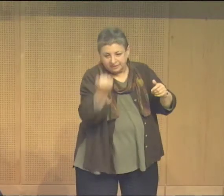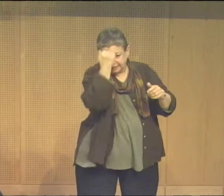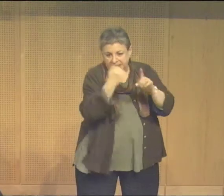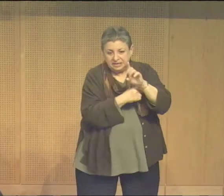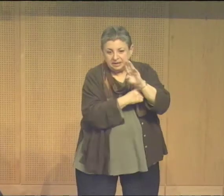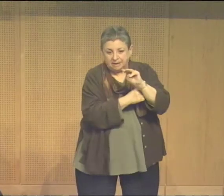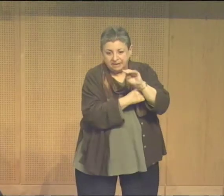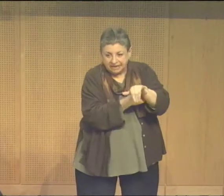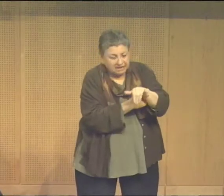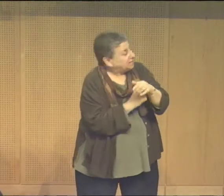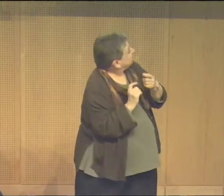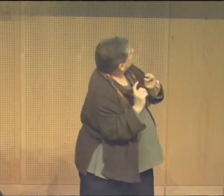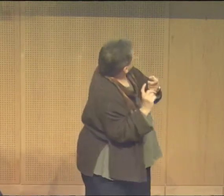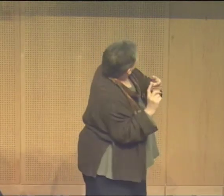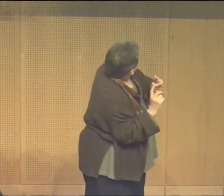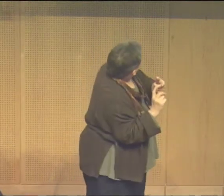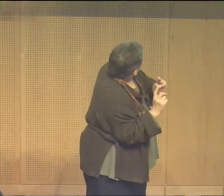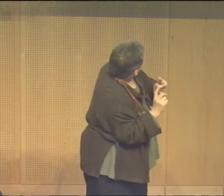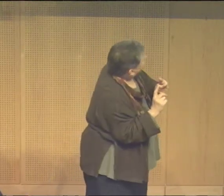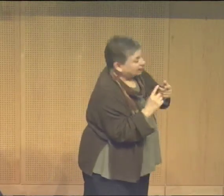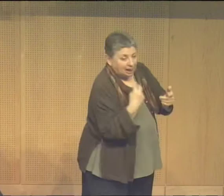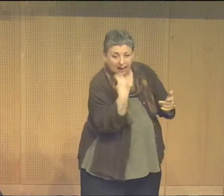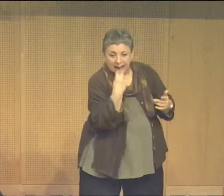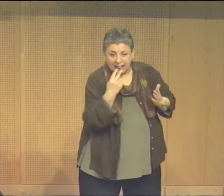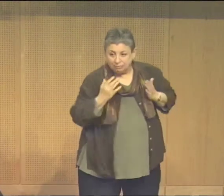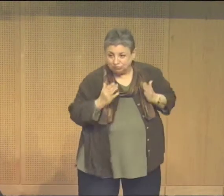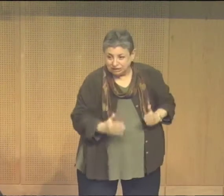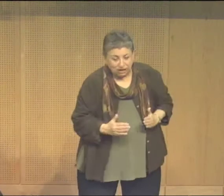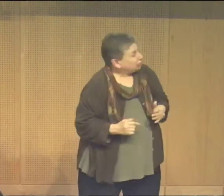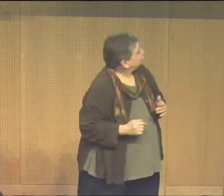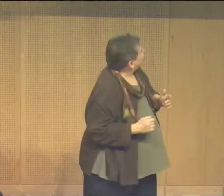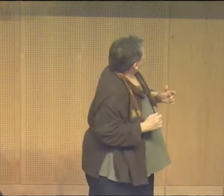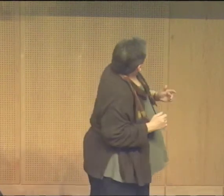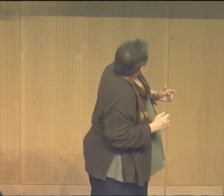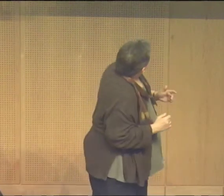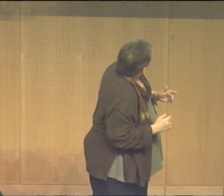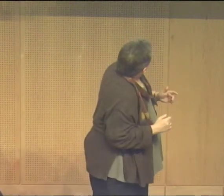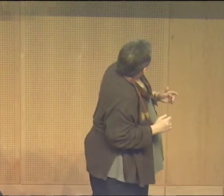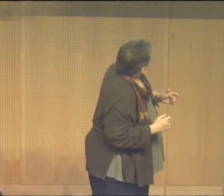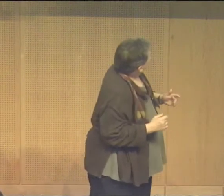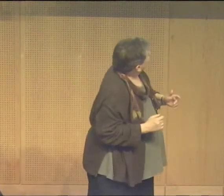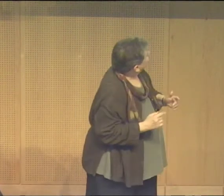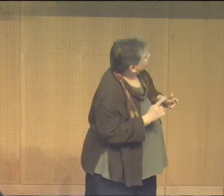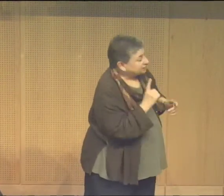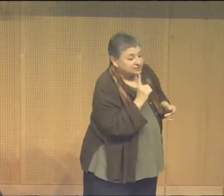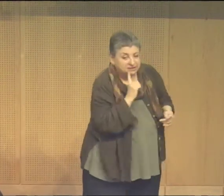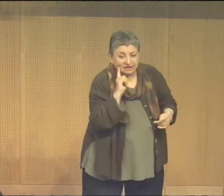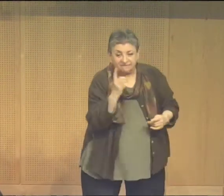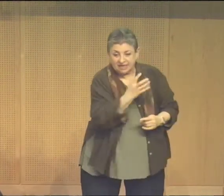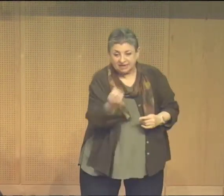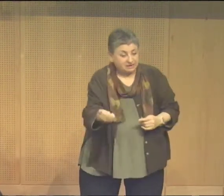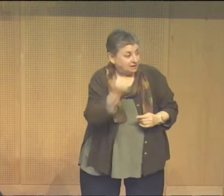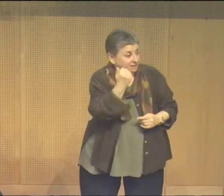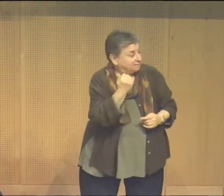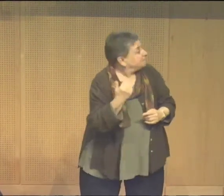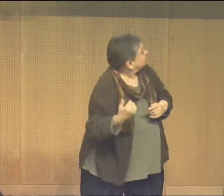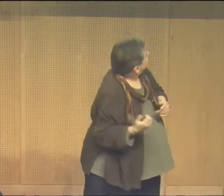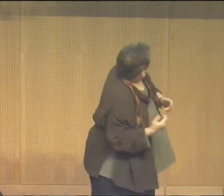But some of them are dummy. Lip reader. I see deaf and dumb. and dumb.